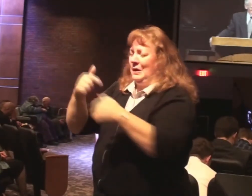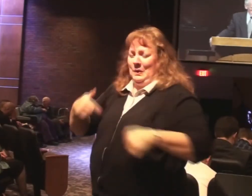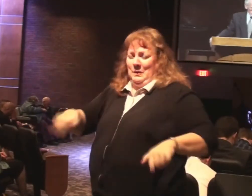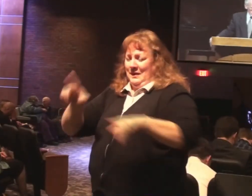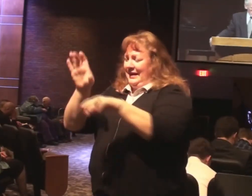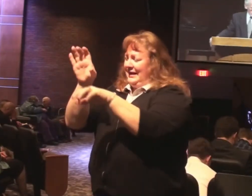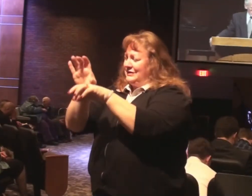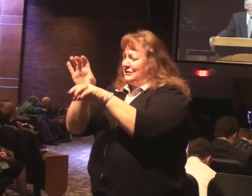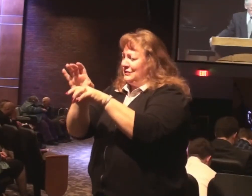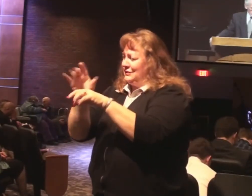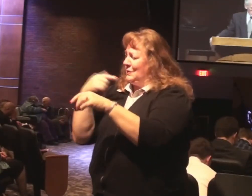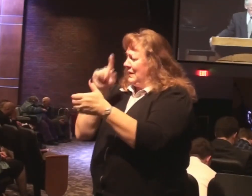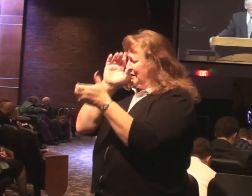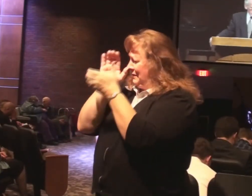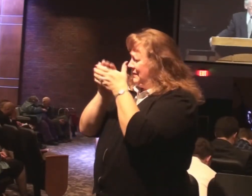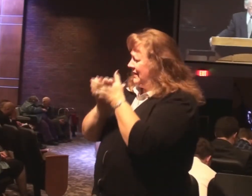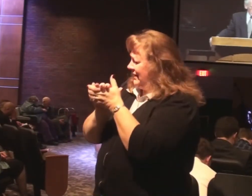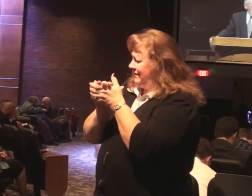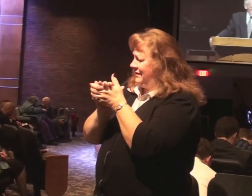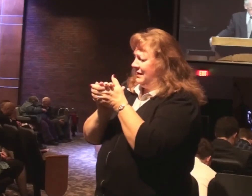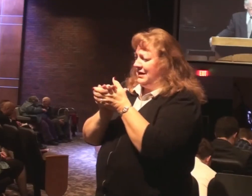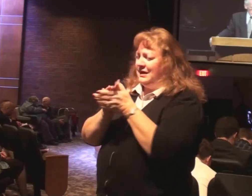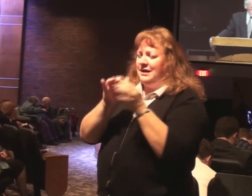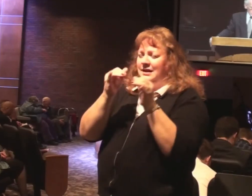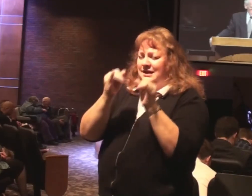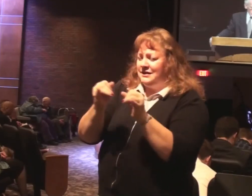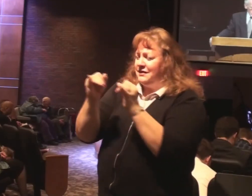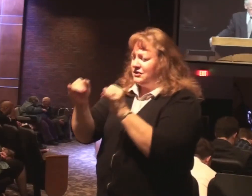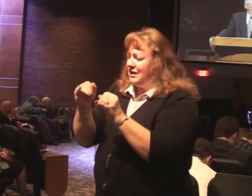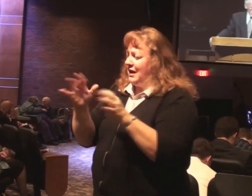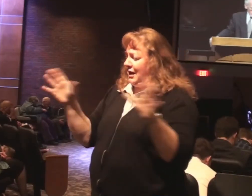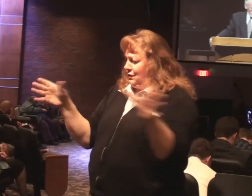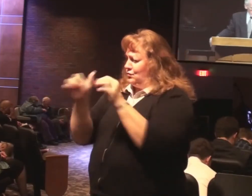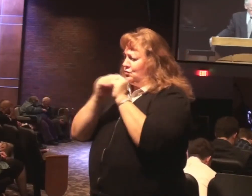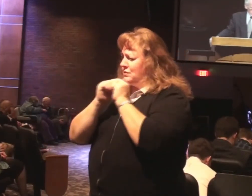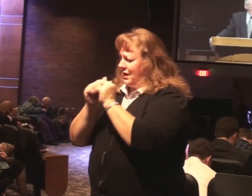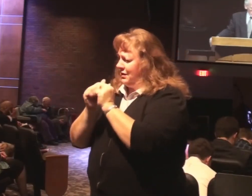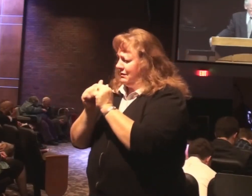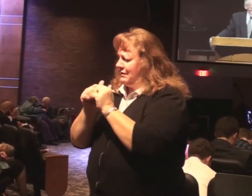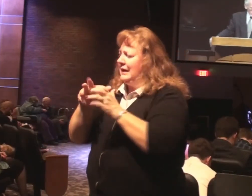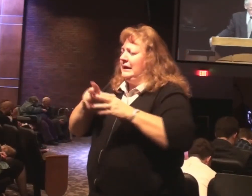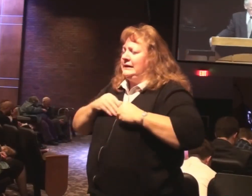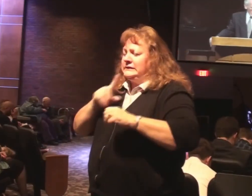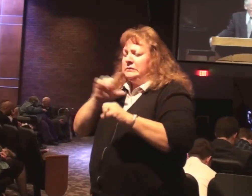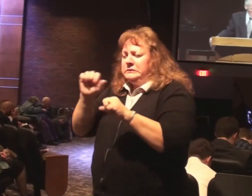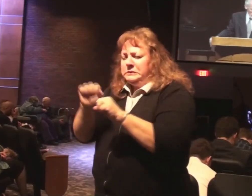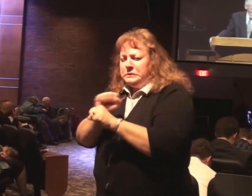of believers. Individually and corporately. Take to heart the seriousness of the warnings.